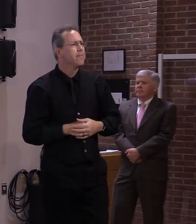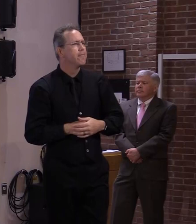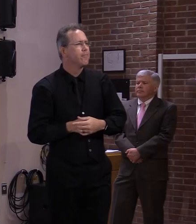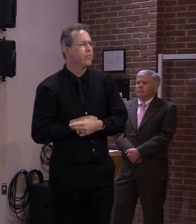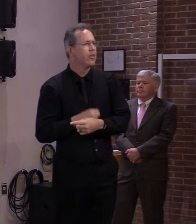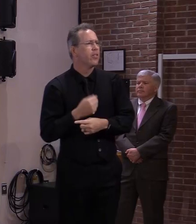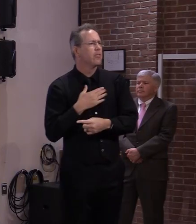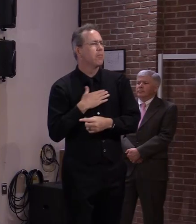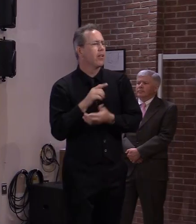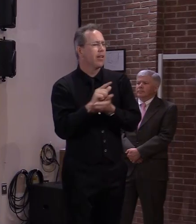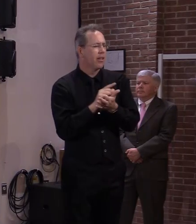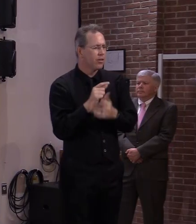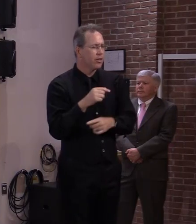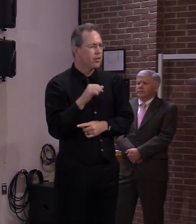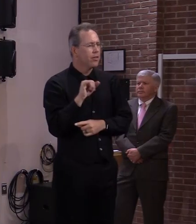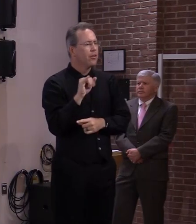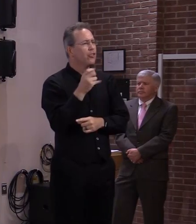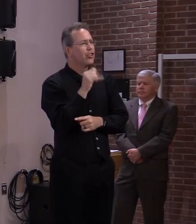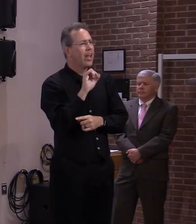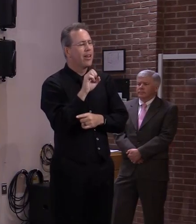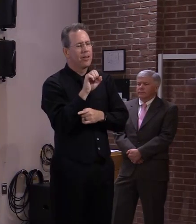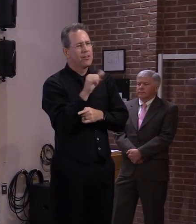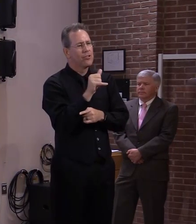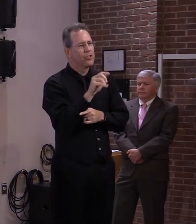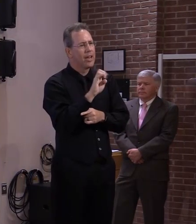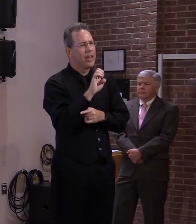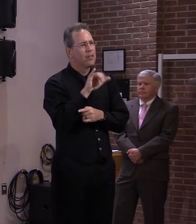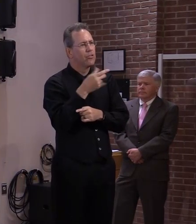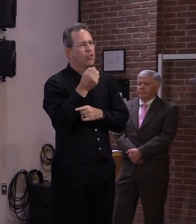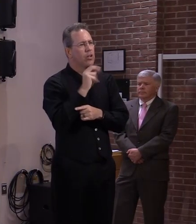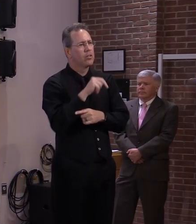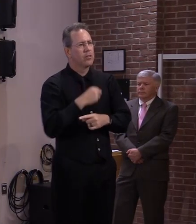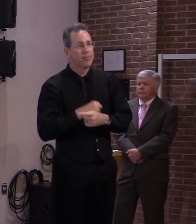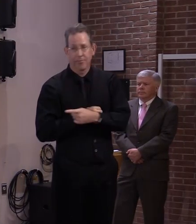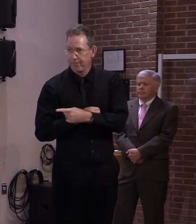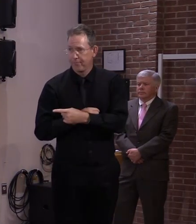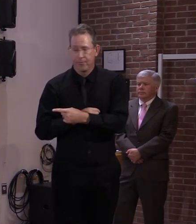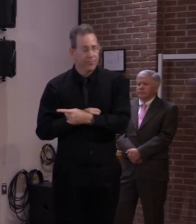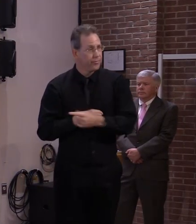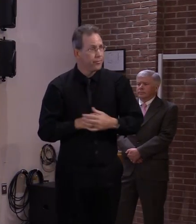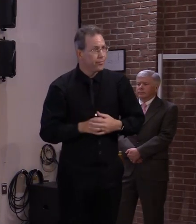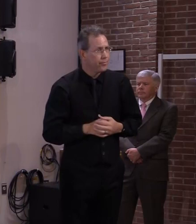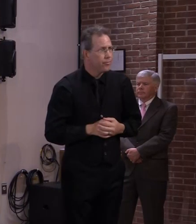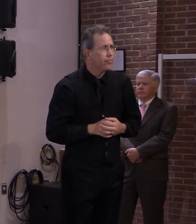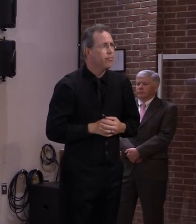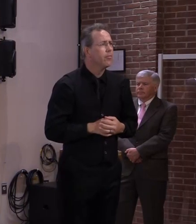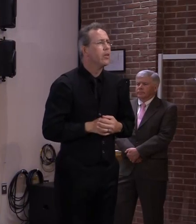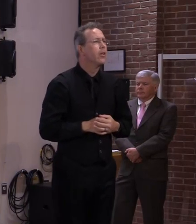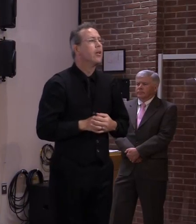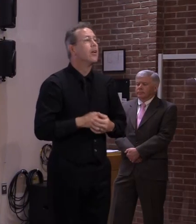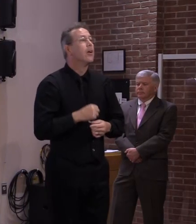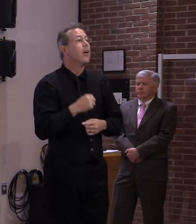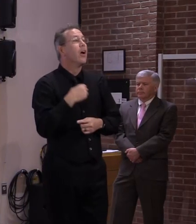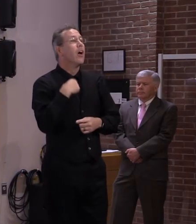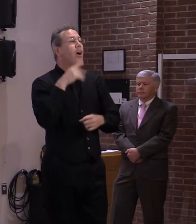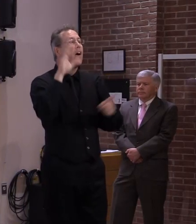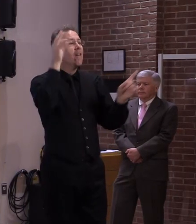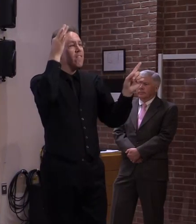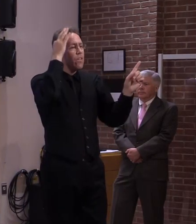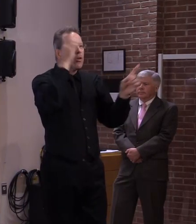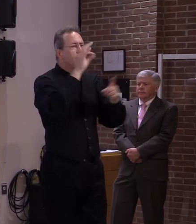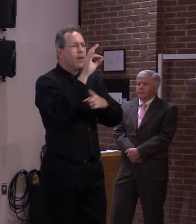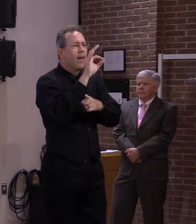hi peter i believe it's federal it's fema funding for the most part for emergency housing resources